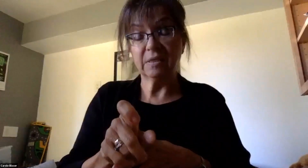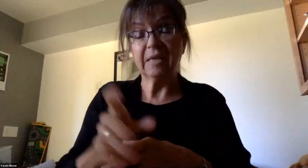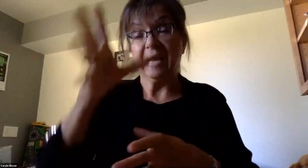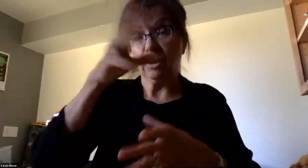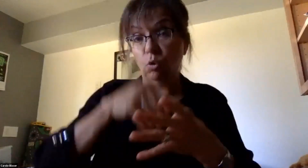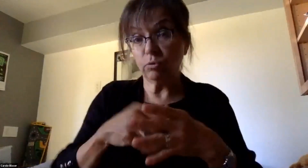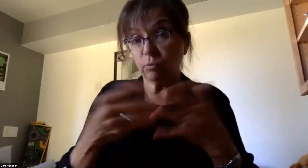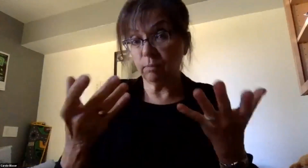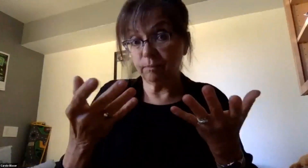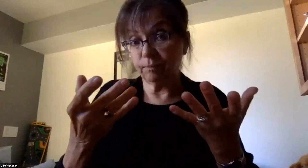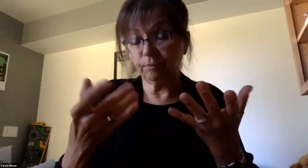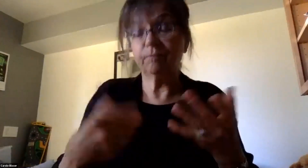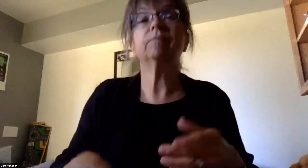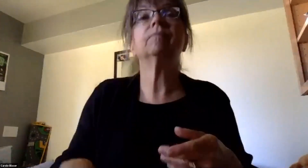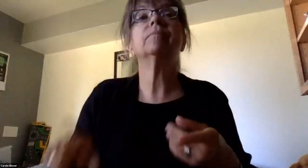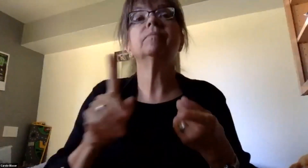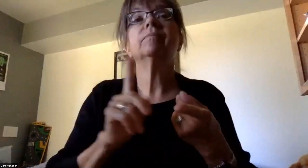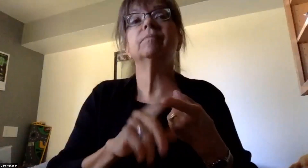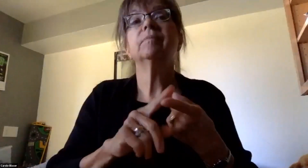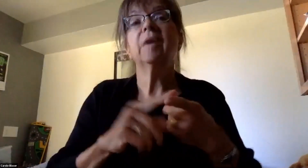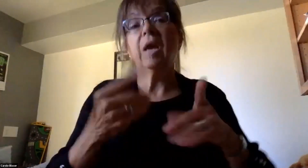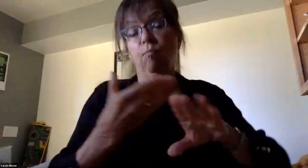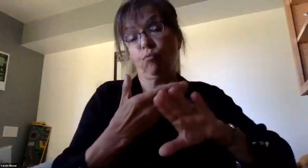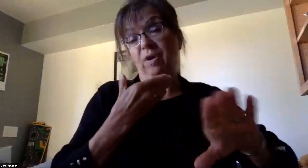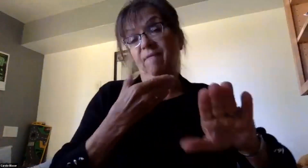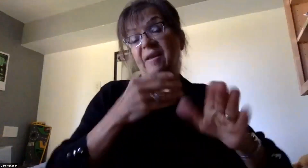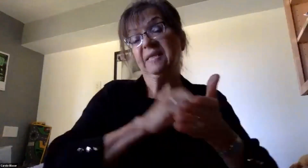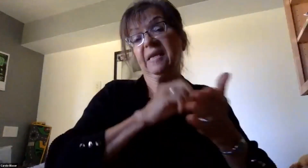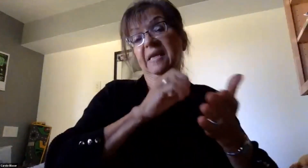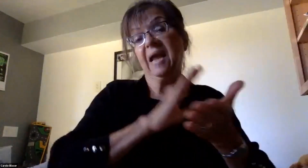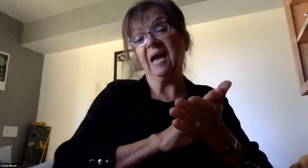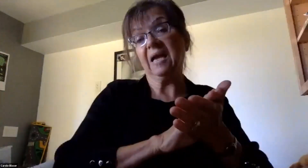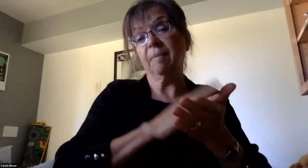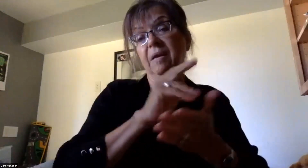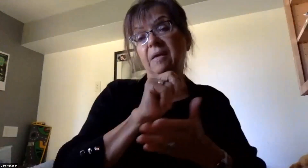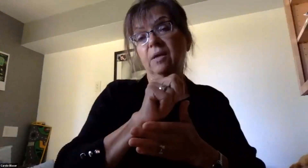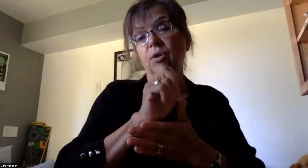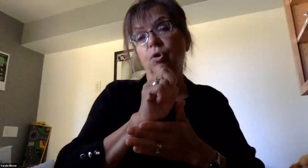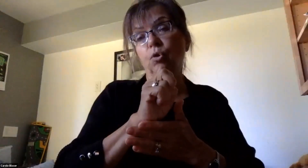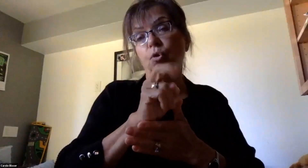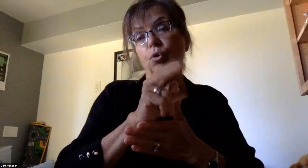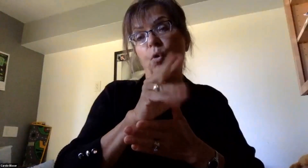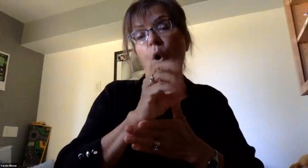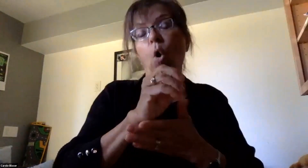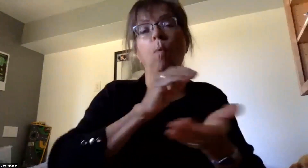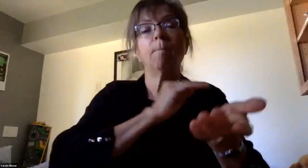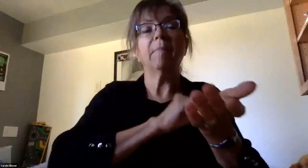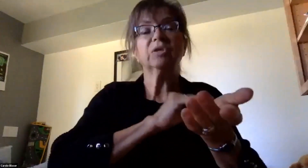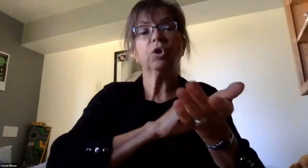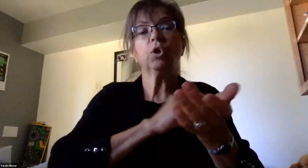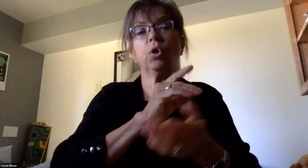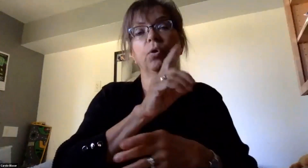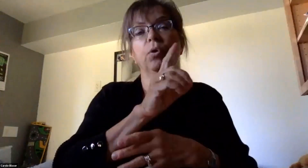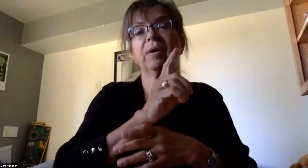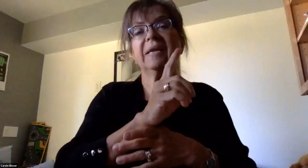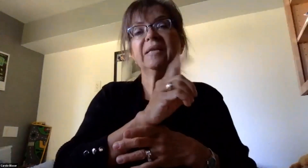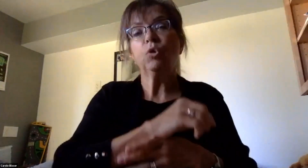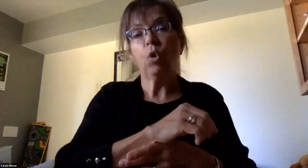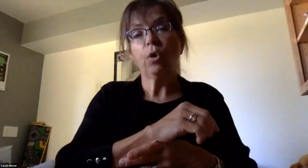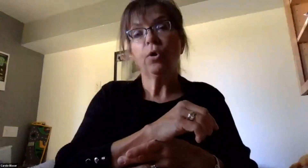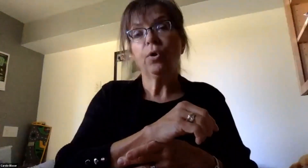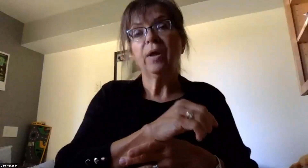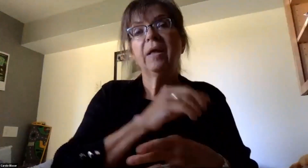following. A previously documented neuromuscular disorder that makes it difficult for a child to remove the mask themselves.